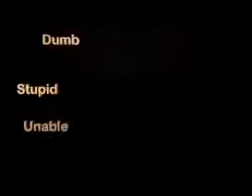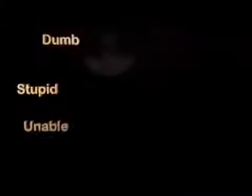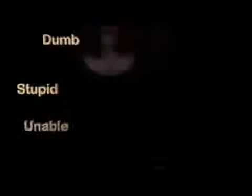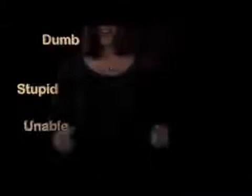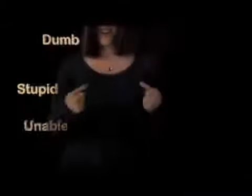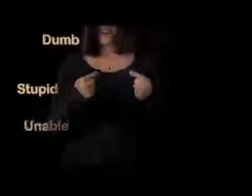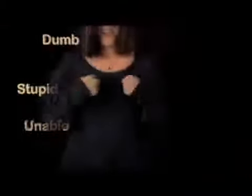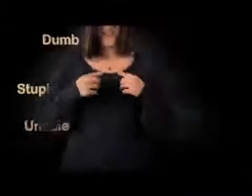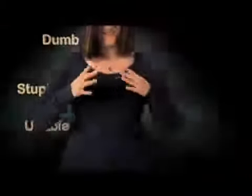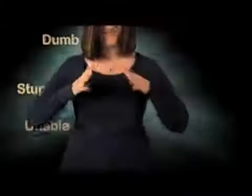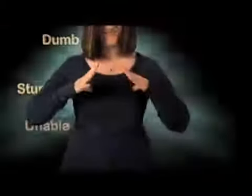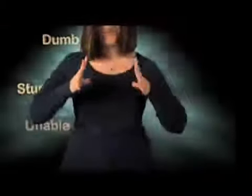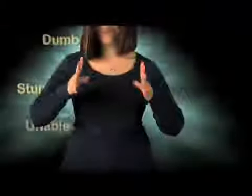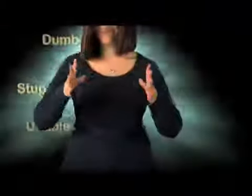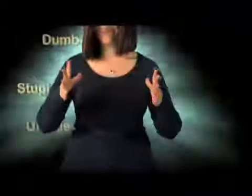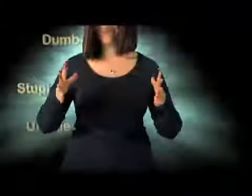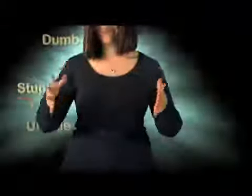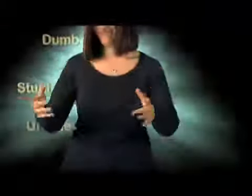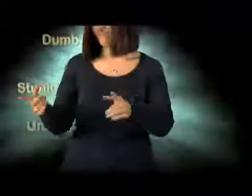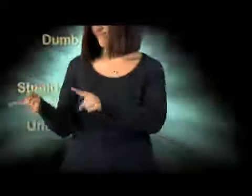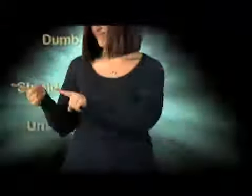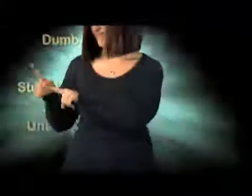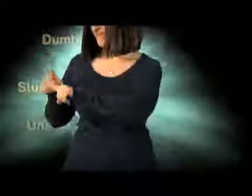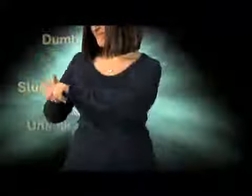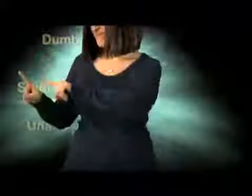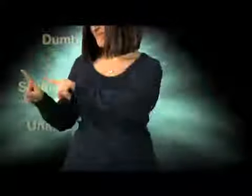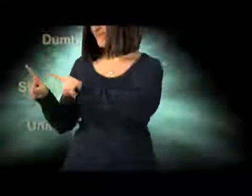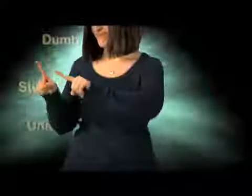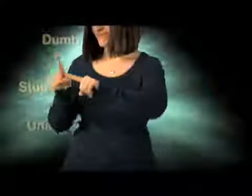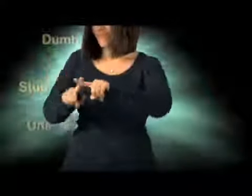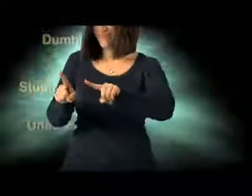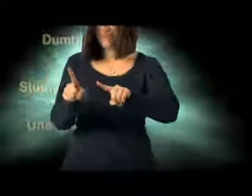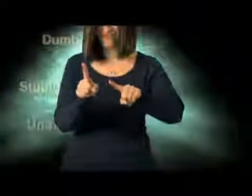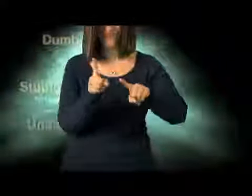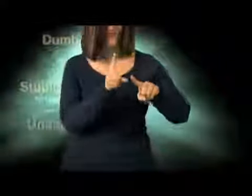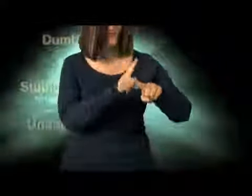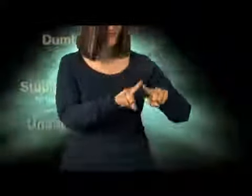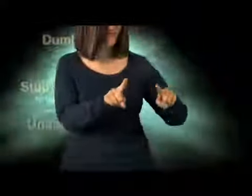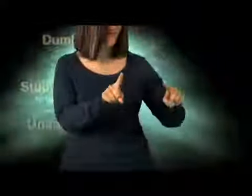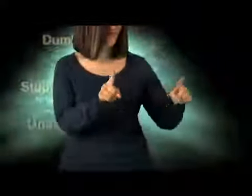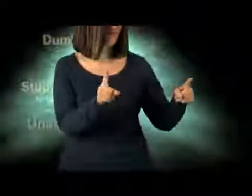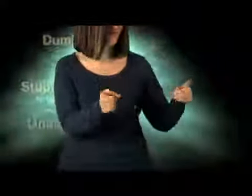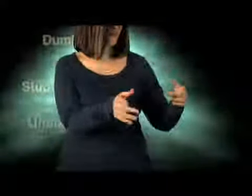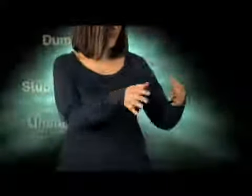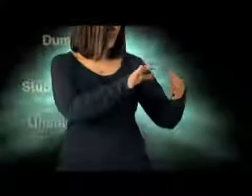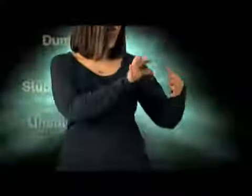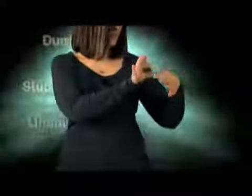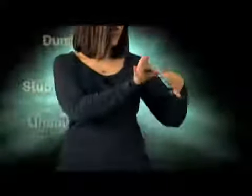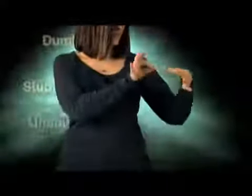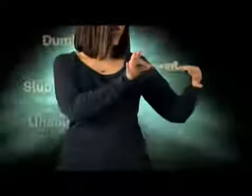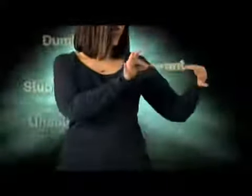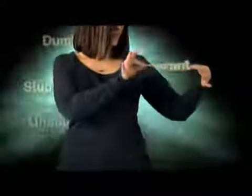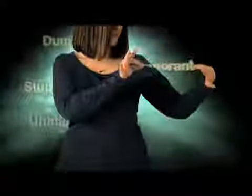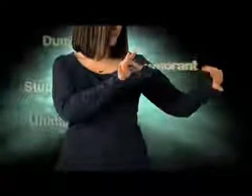I am beautiful in every single way. Yes, words